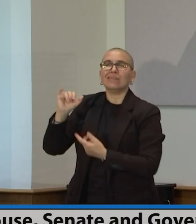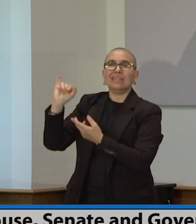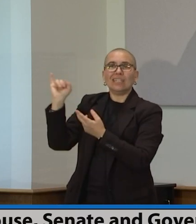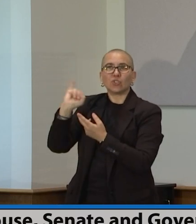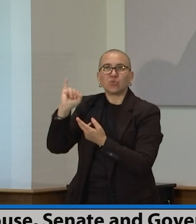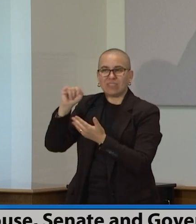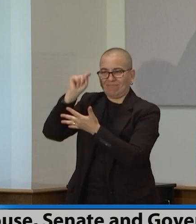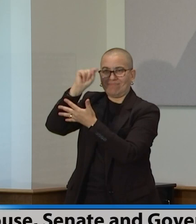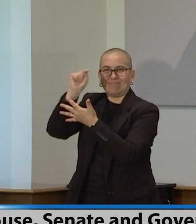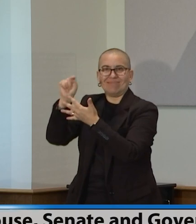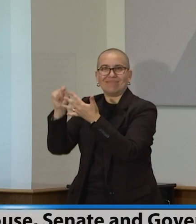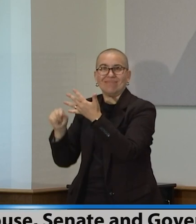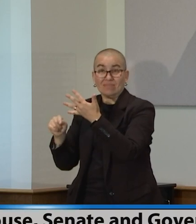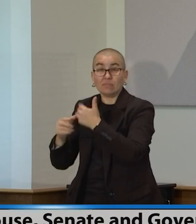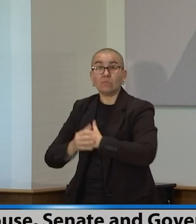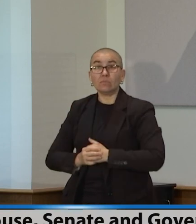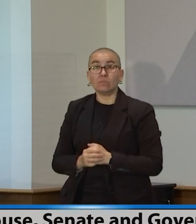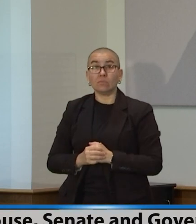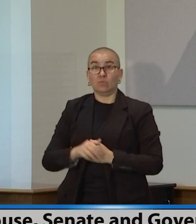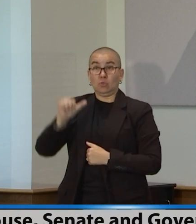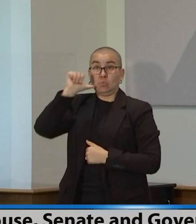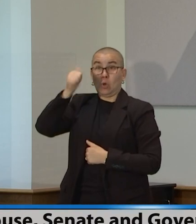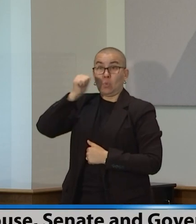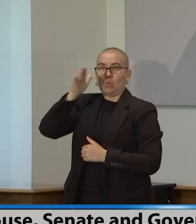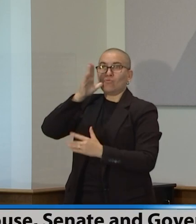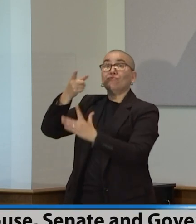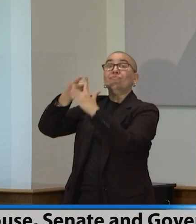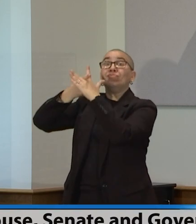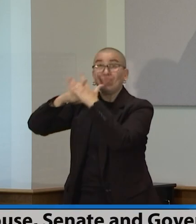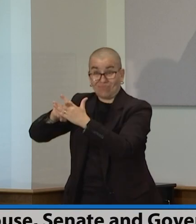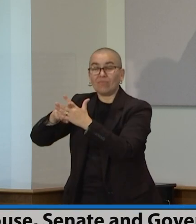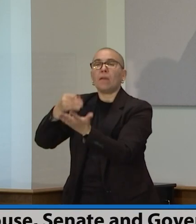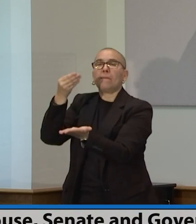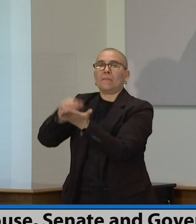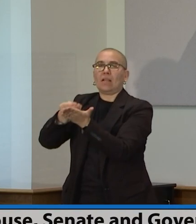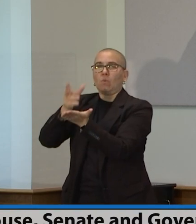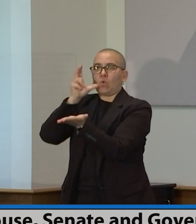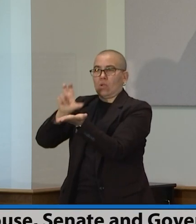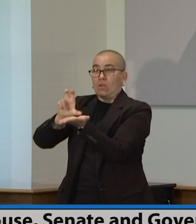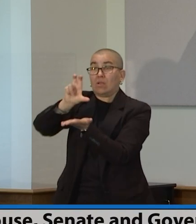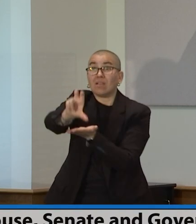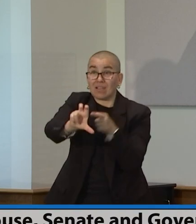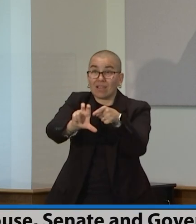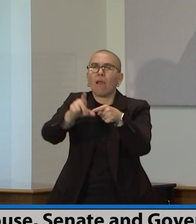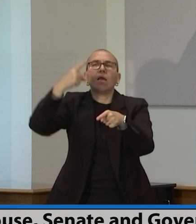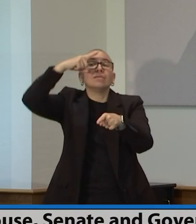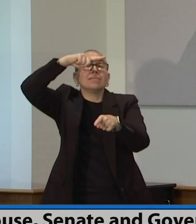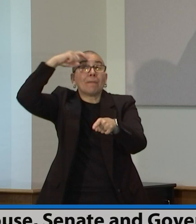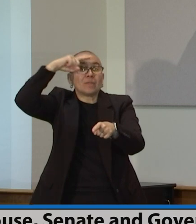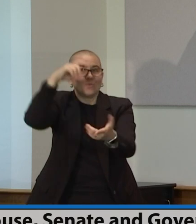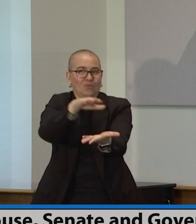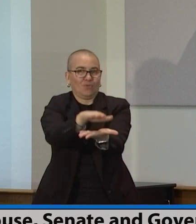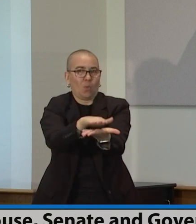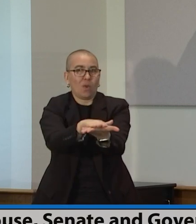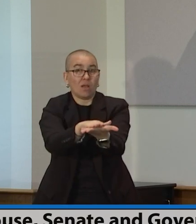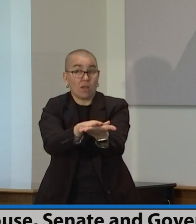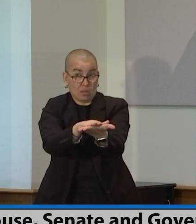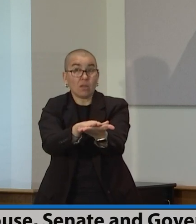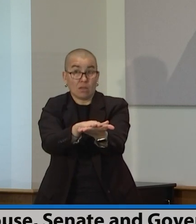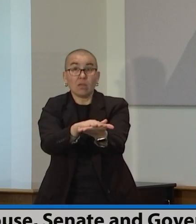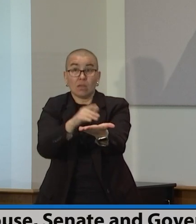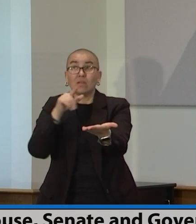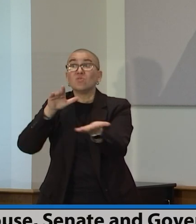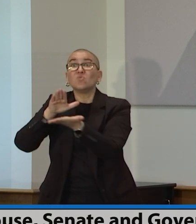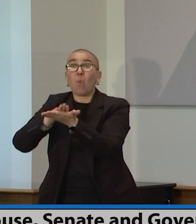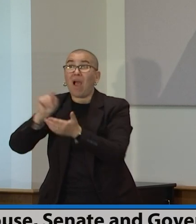we will be putting the money in for summer school, and the certainty that our schools need, our families need, for